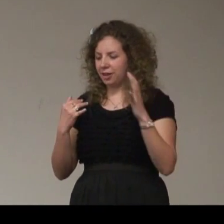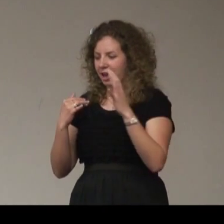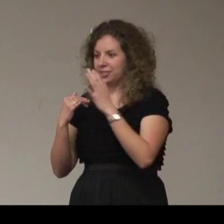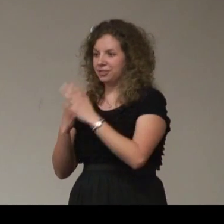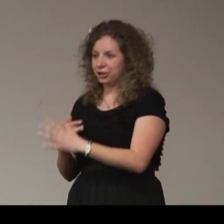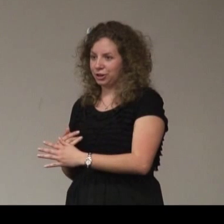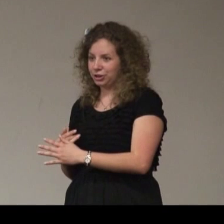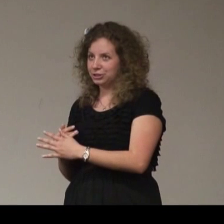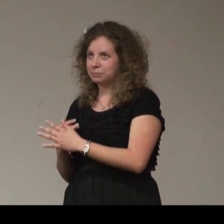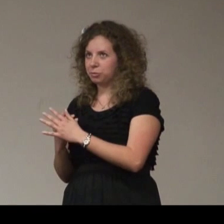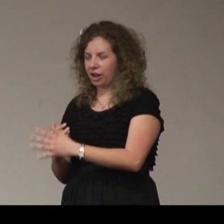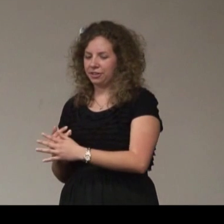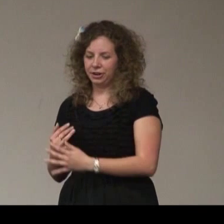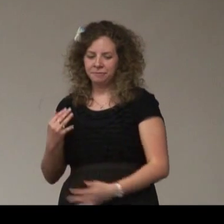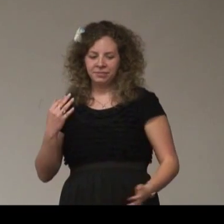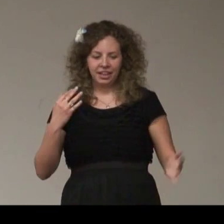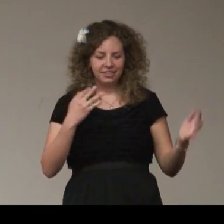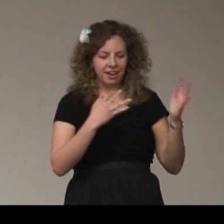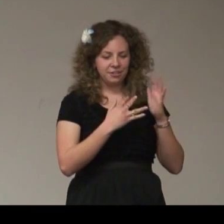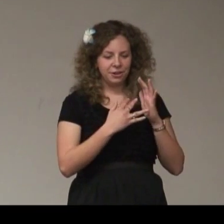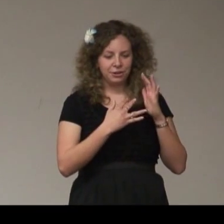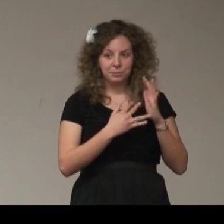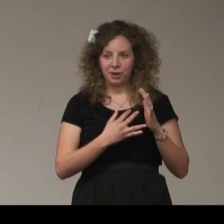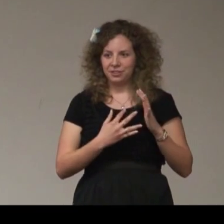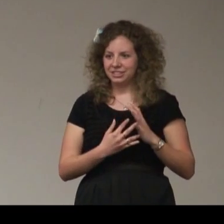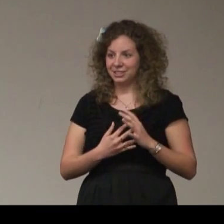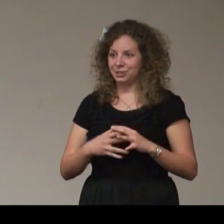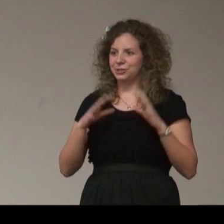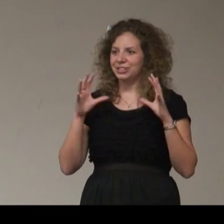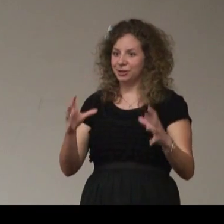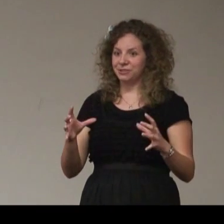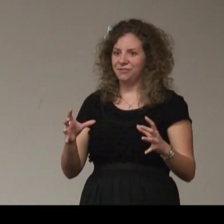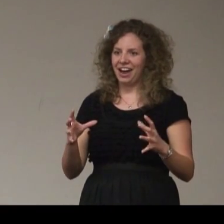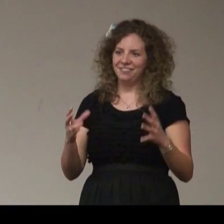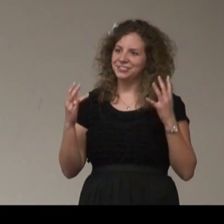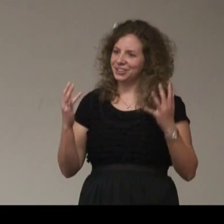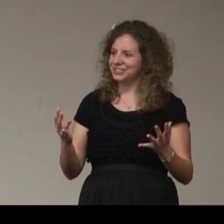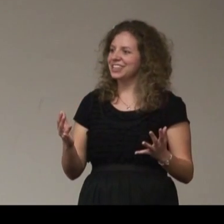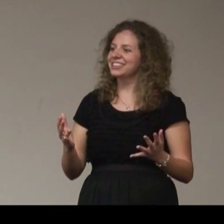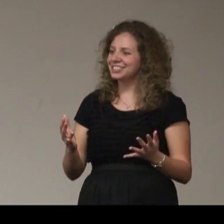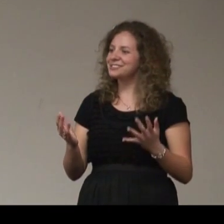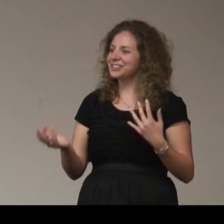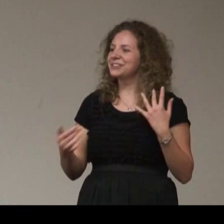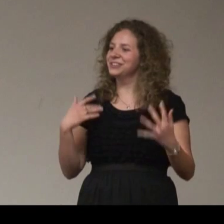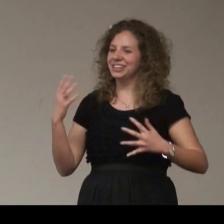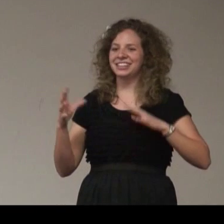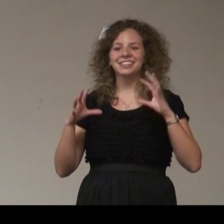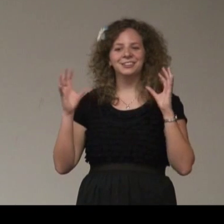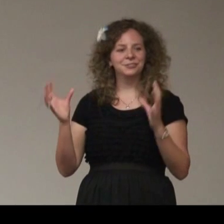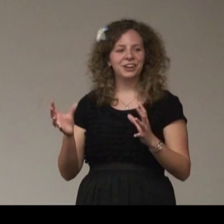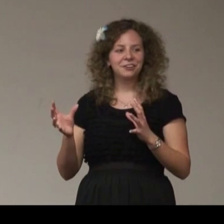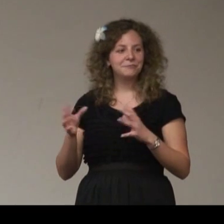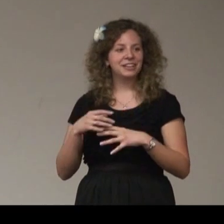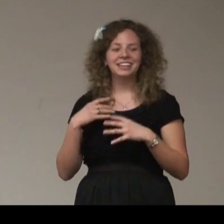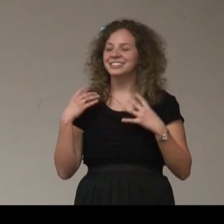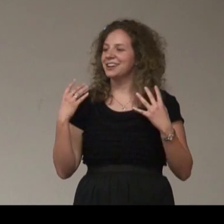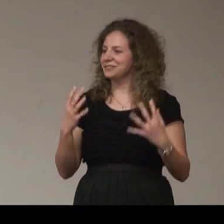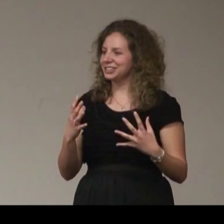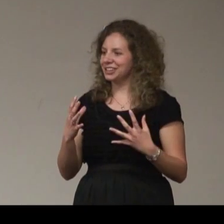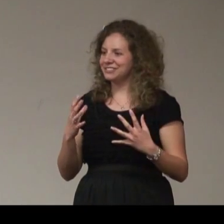the girl's brother and the other girl's brother and sister. So I start with five. And so I was like, this is really cool. They were great coming for kids. I really loved